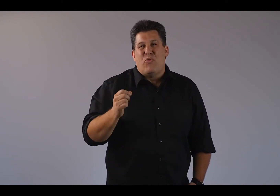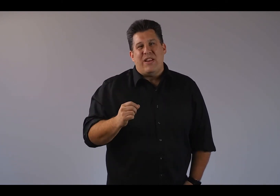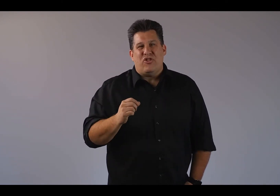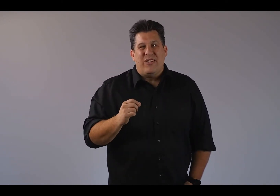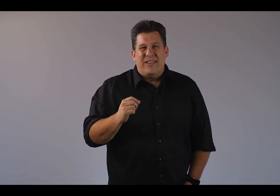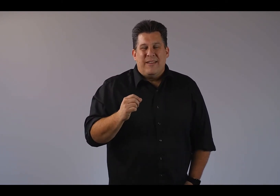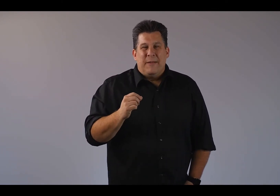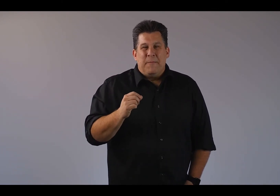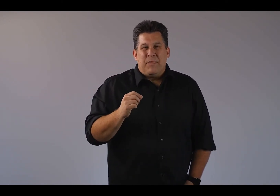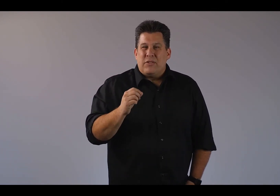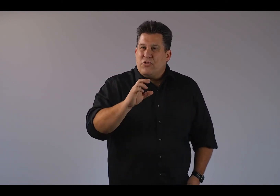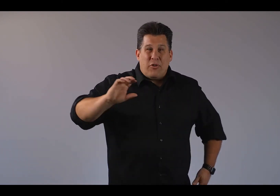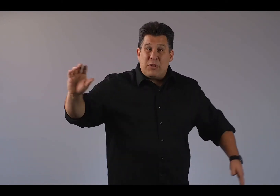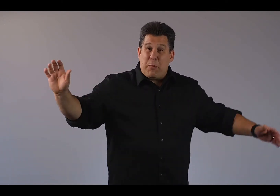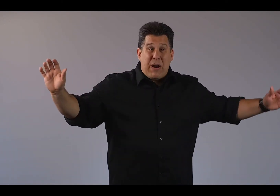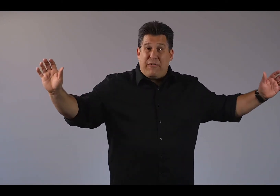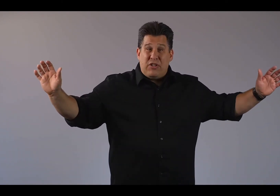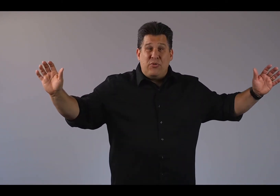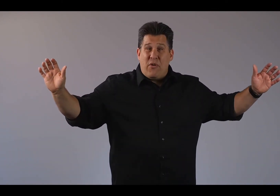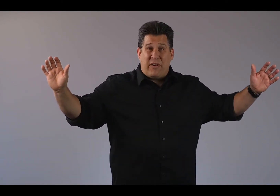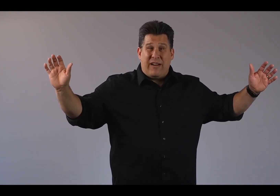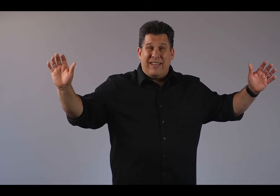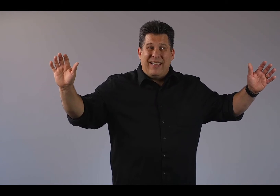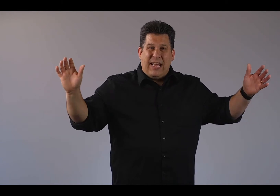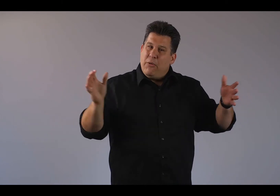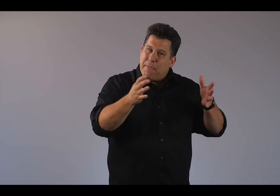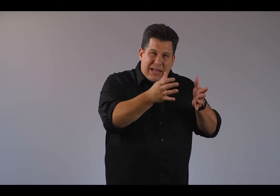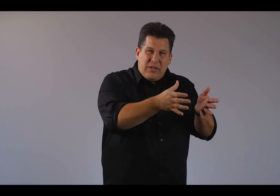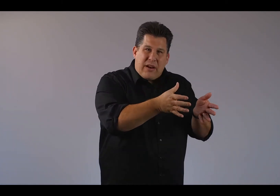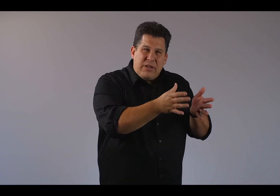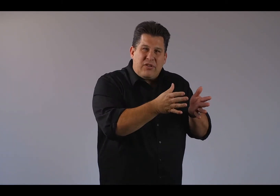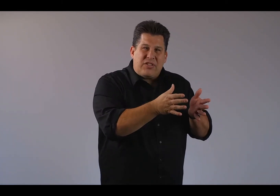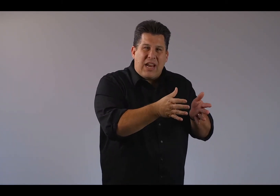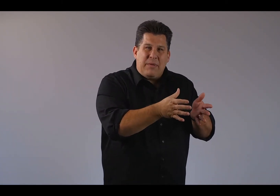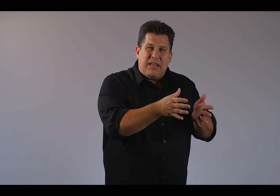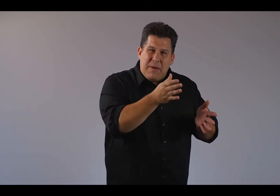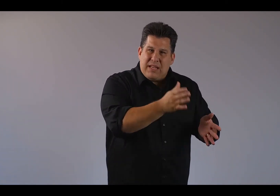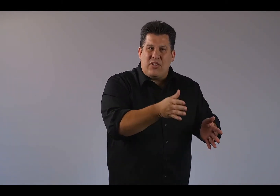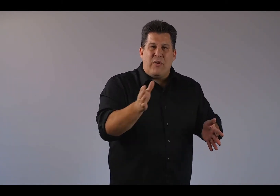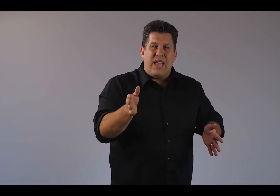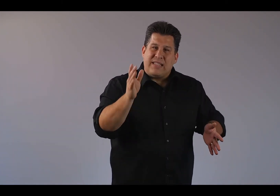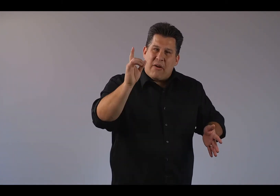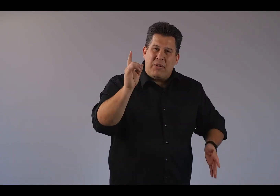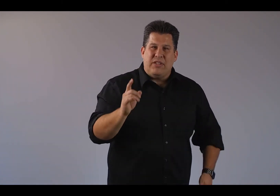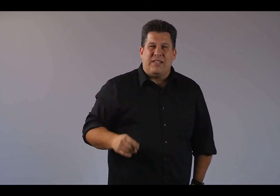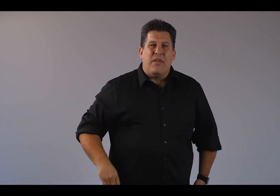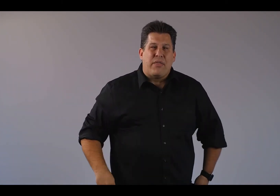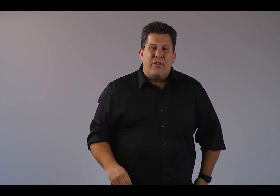reach. And so Jonah was prepared for his do-over and he went back to that original assignment and he made his no a yes. Now I want you to see the third